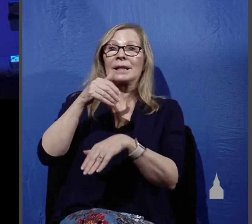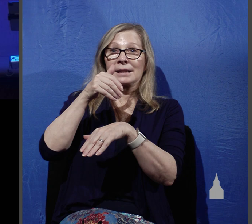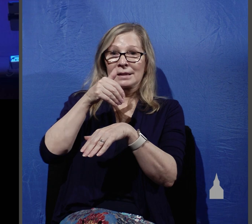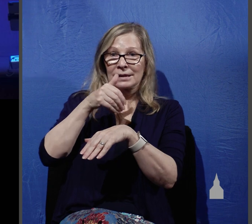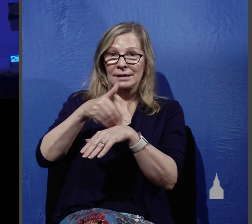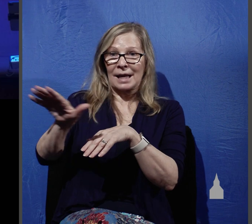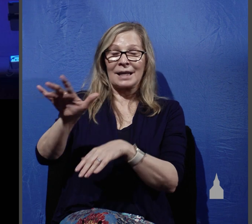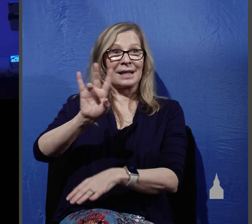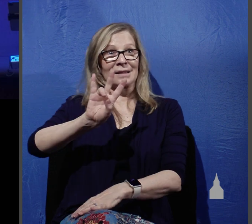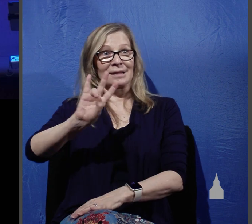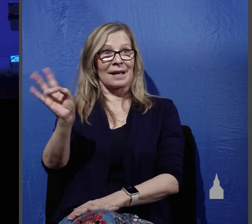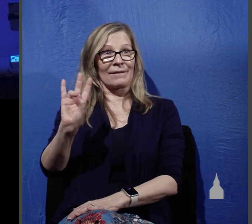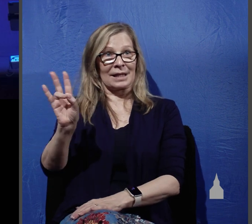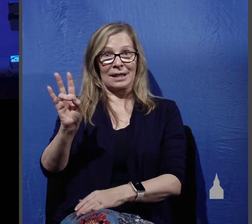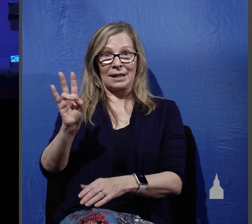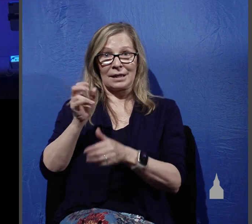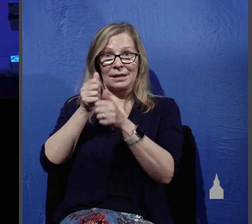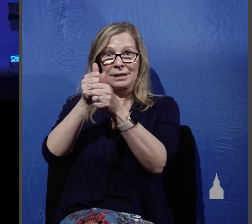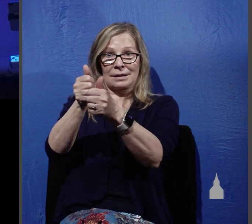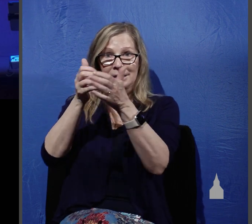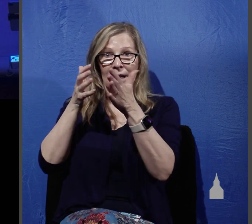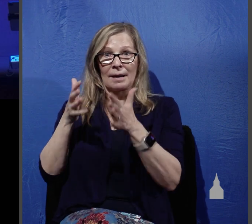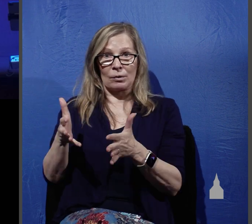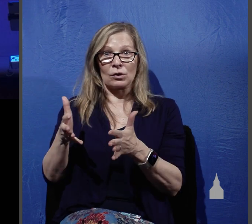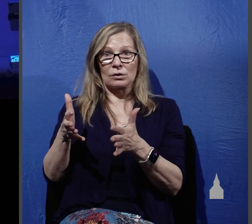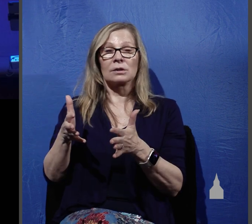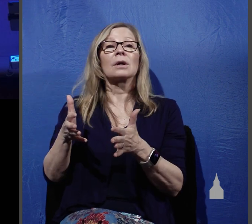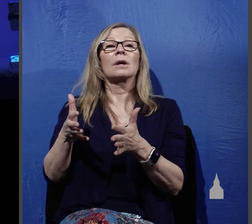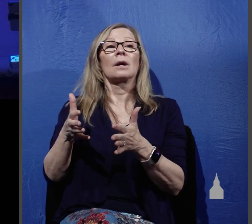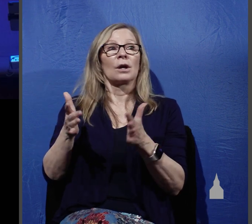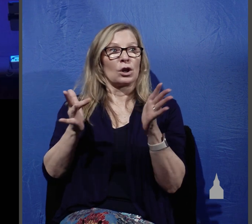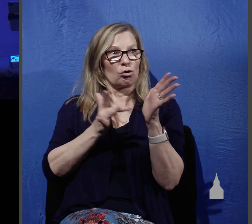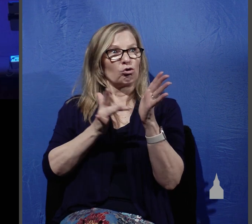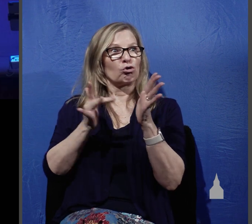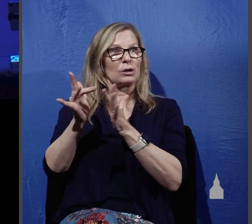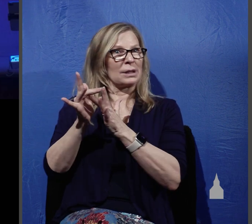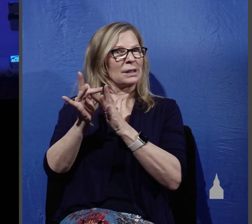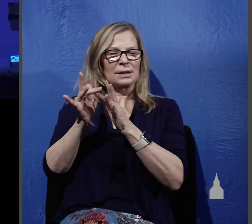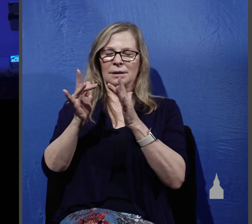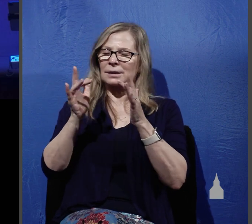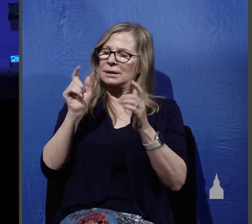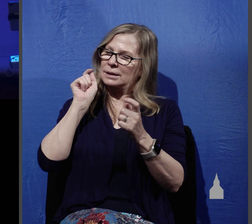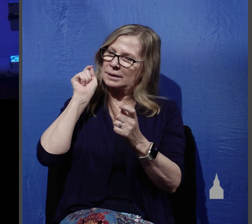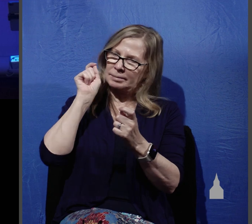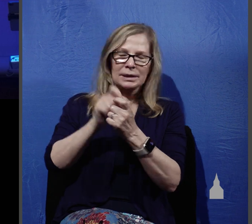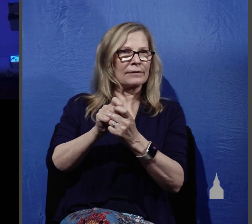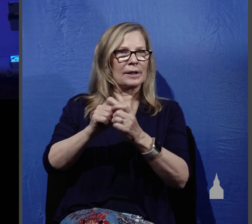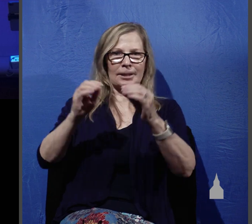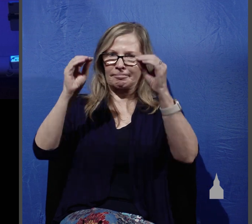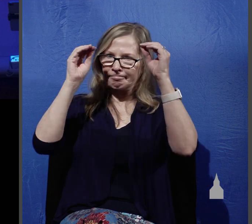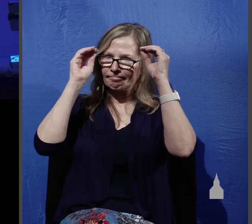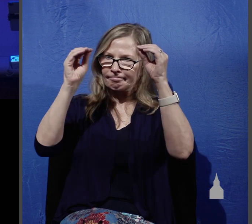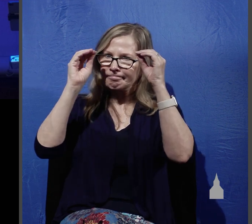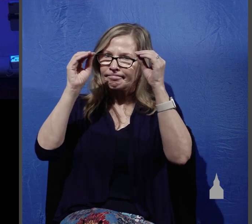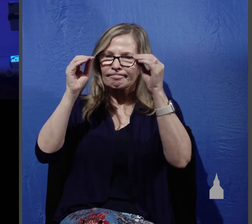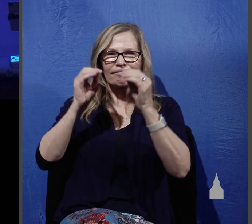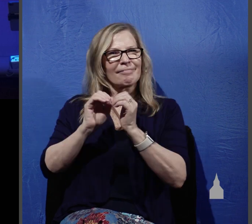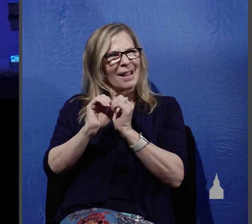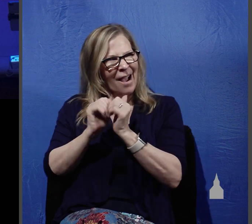70 disciples of his, Jesus gives them very specific instructions on how to do his